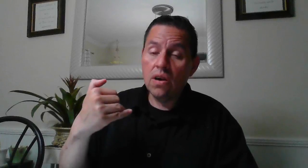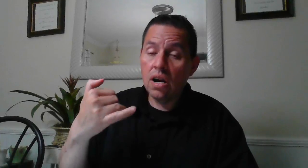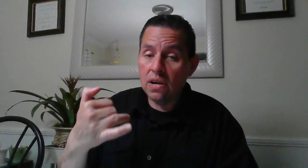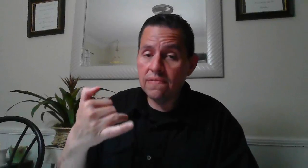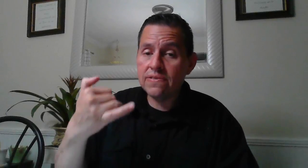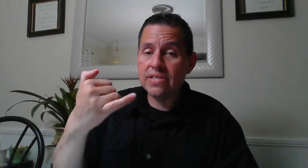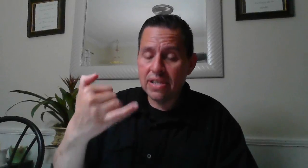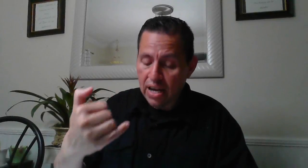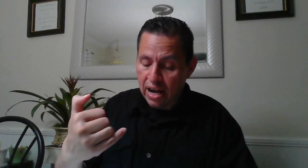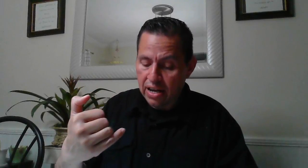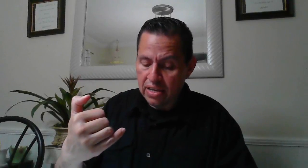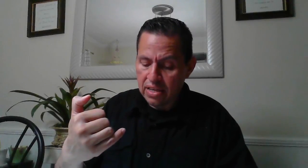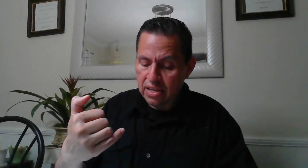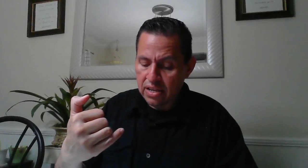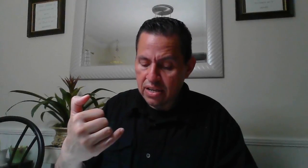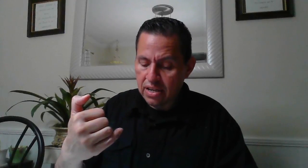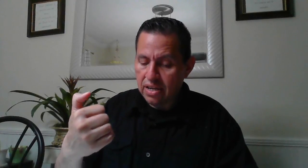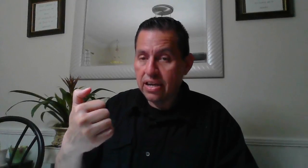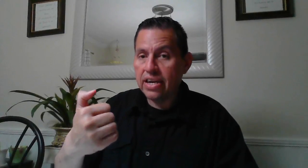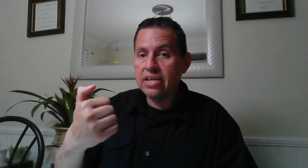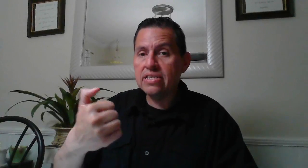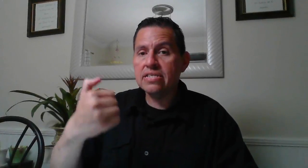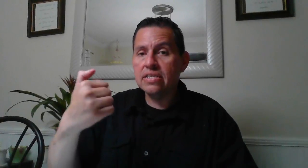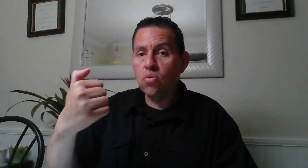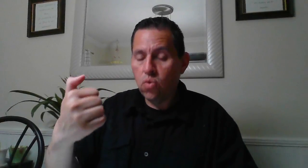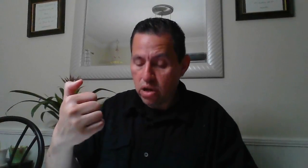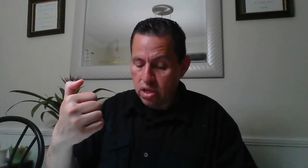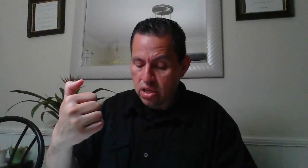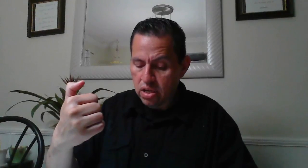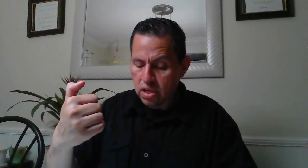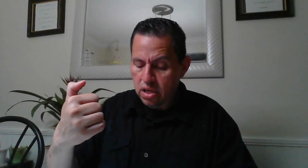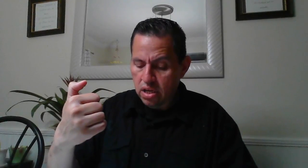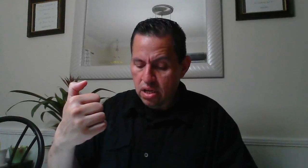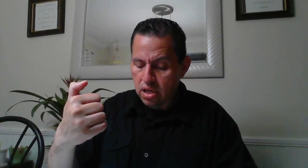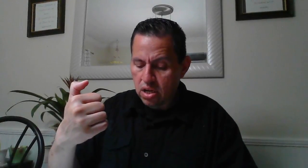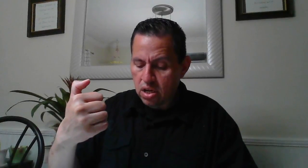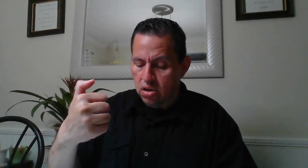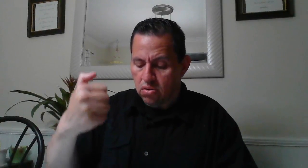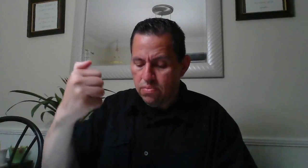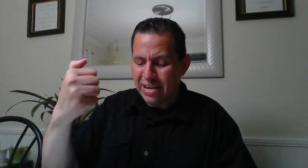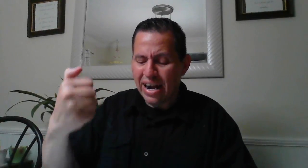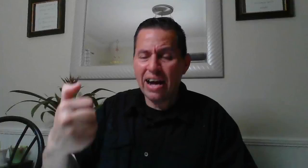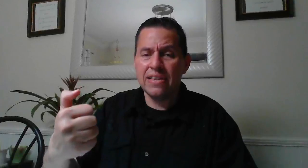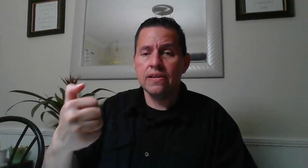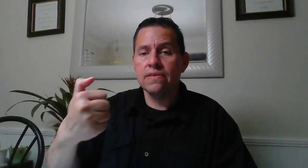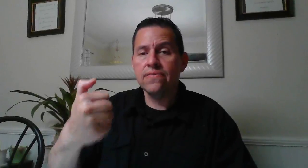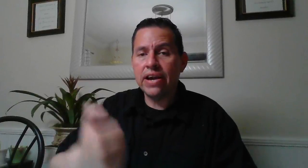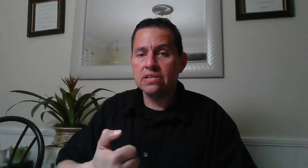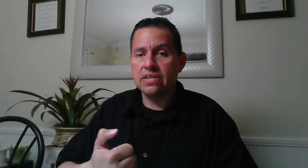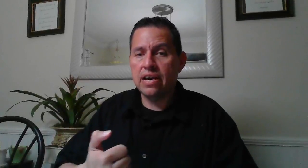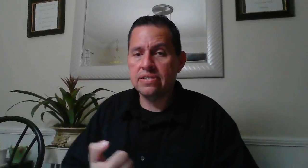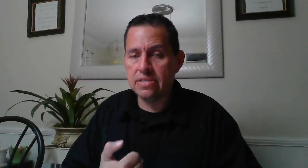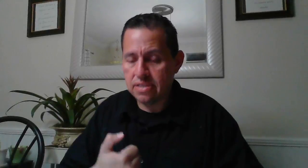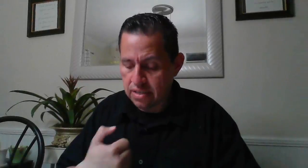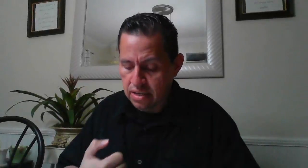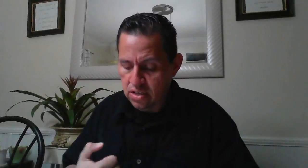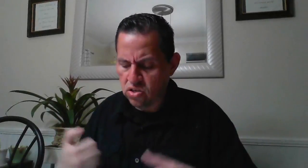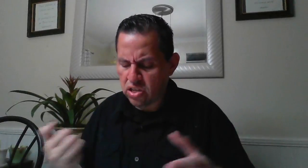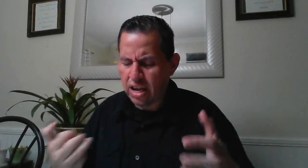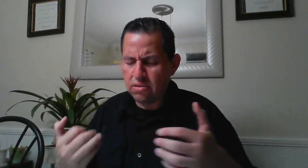loves god is the one whom god recognizes so see how